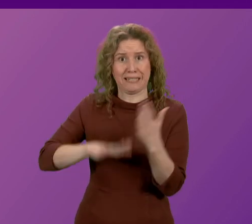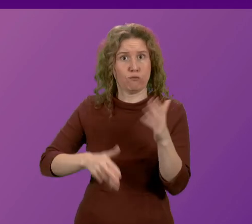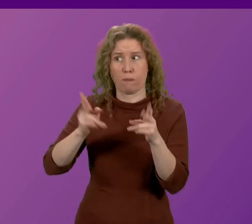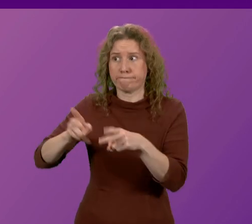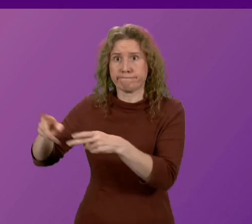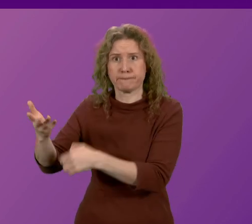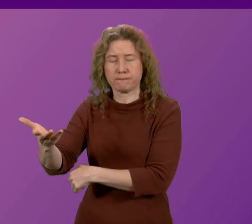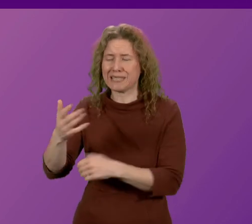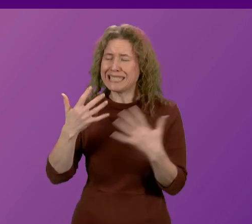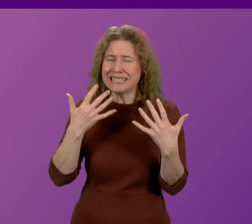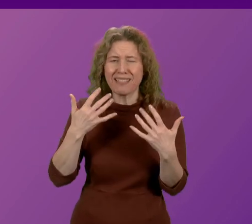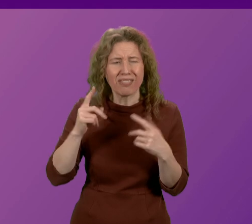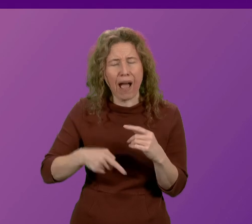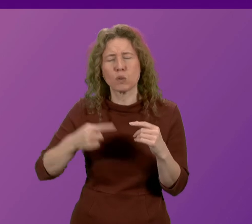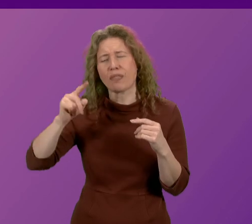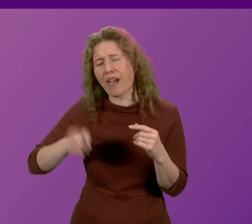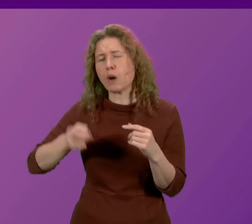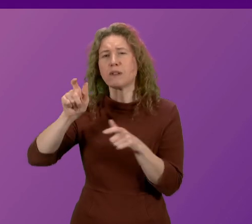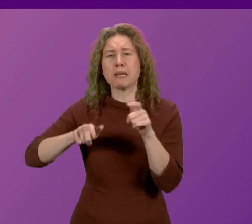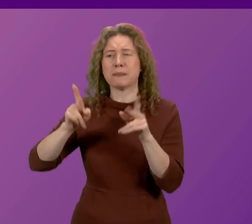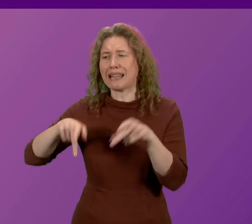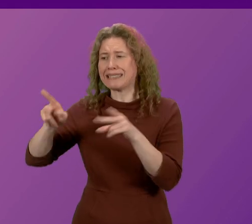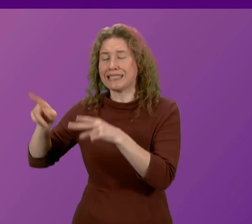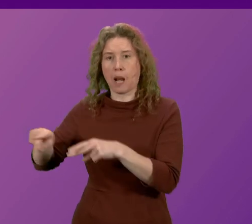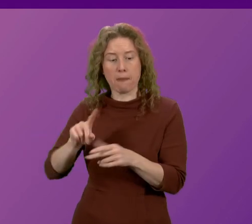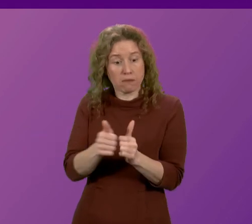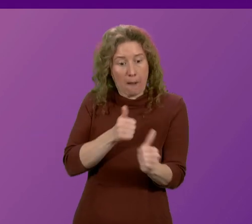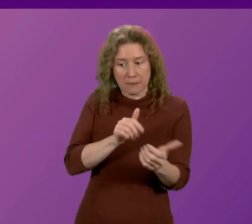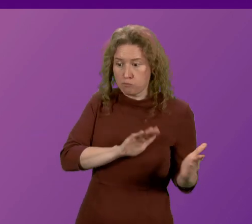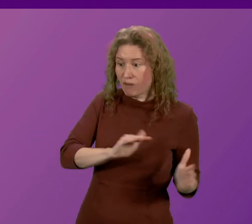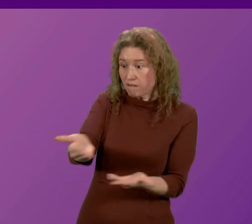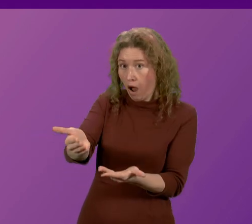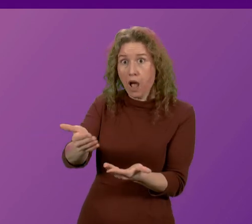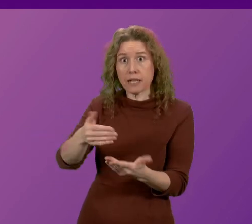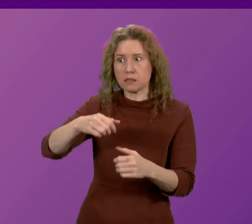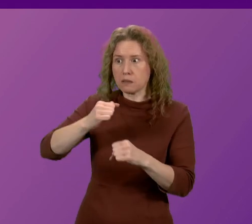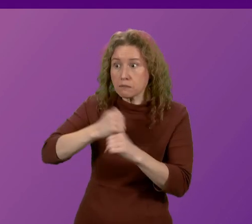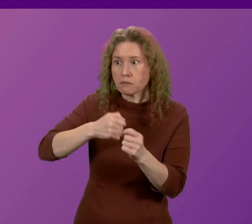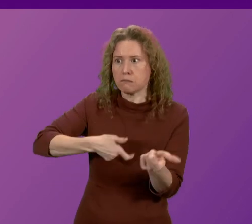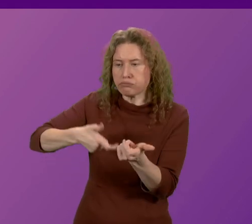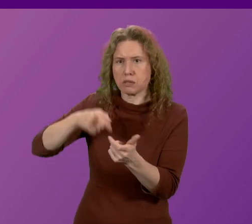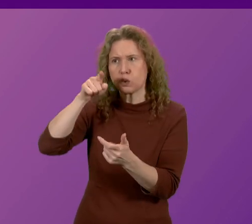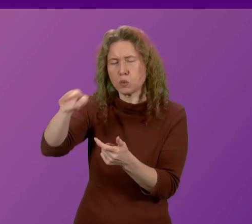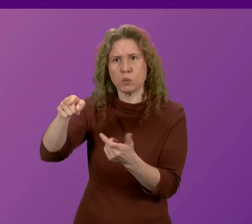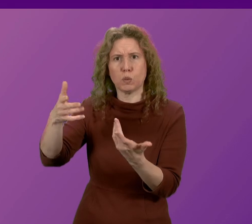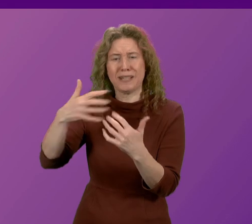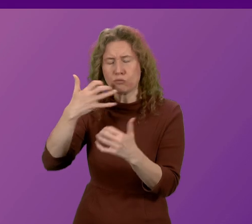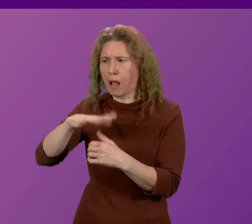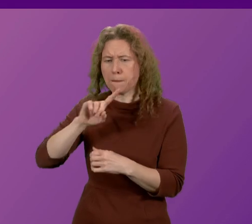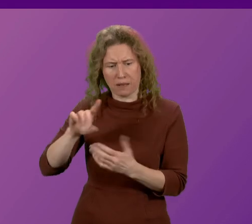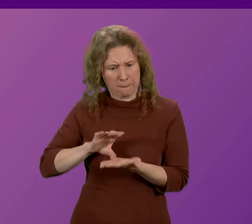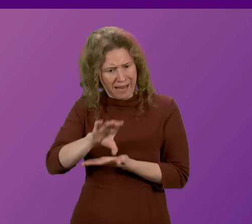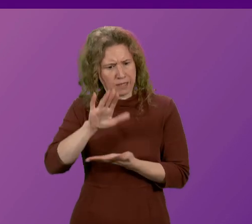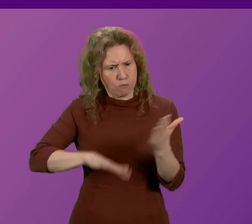thousands of people have been killed and yet companies that are arming Israel have received hundreds of thousands of pounds from Scottish enterprise.